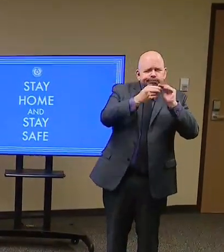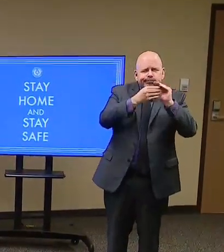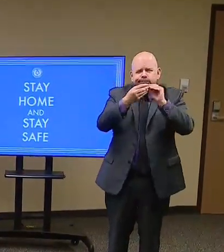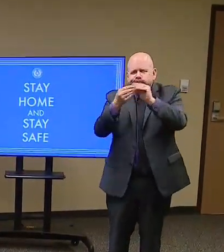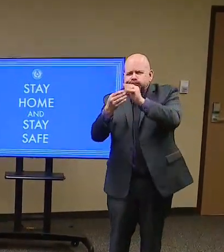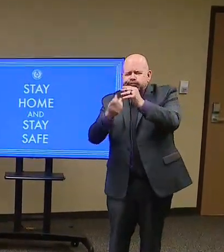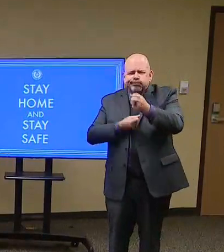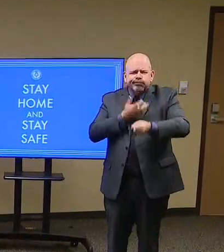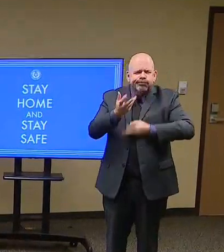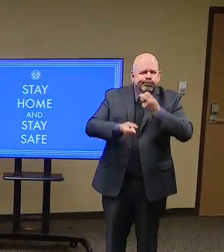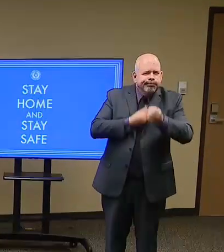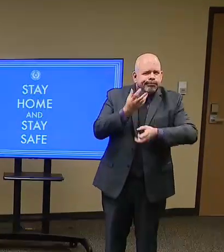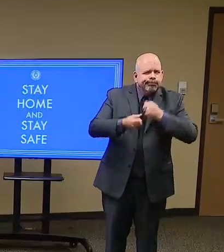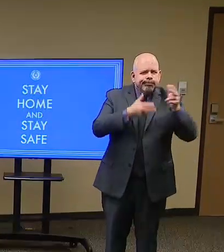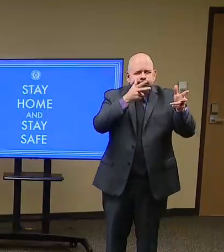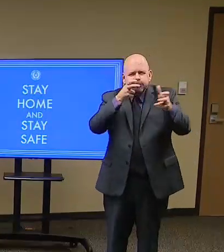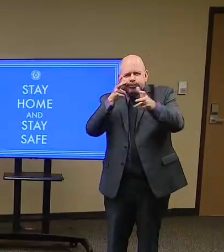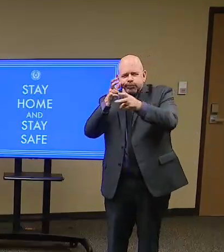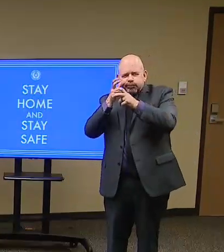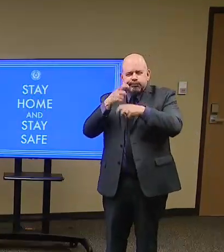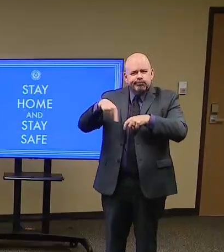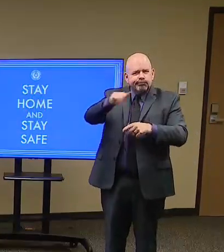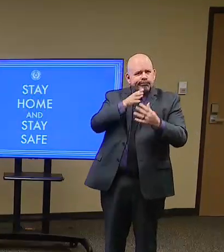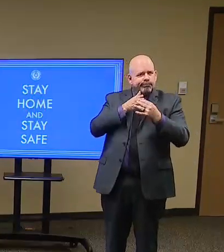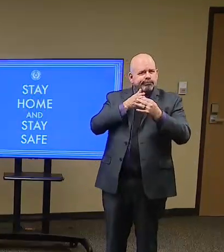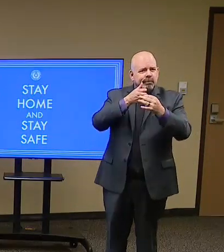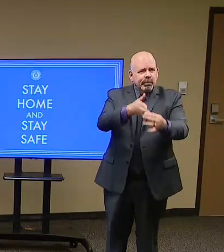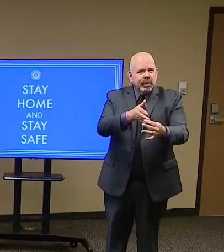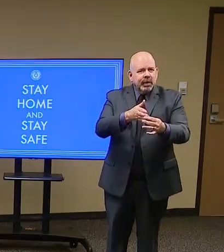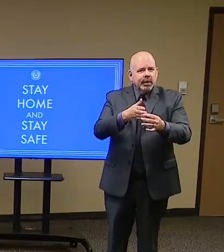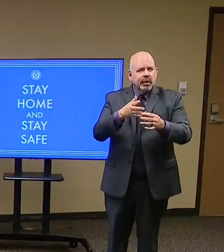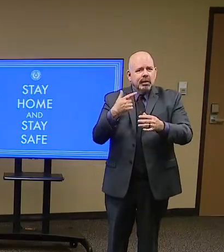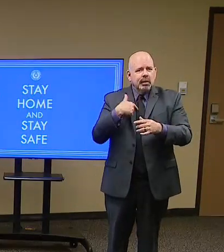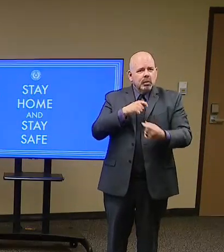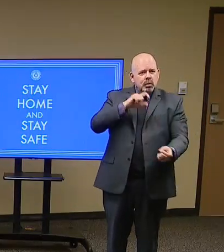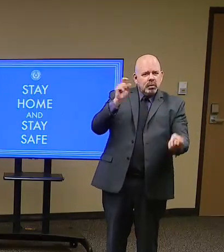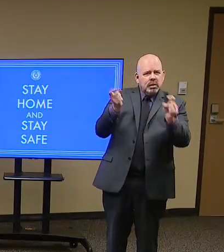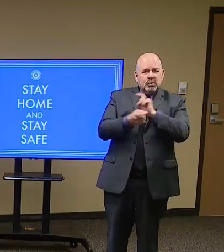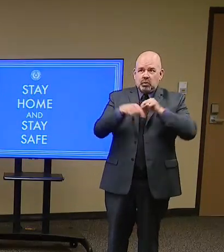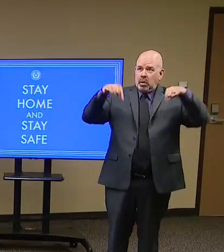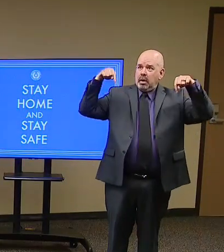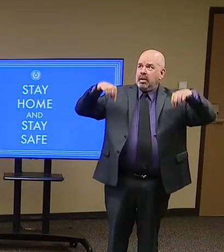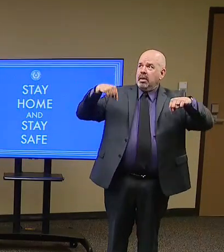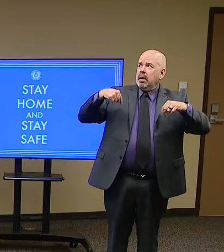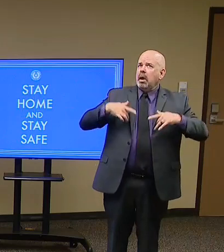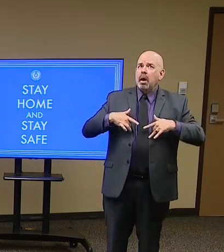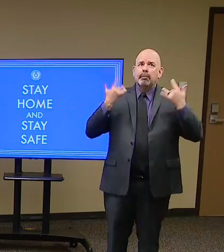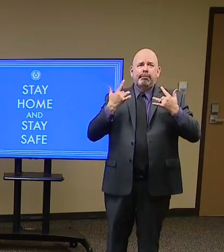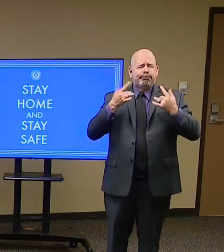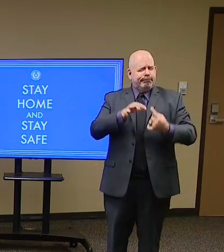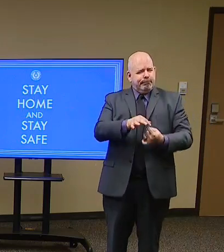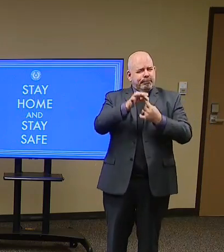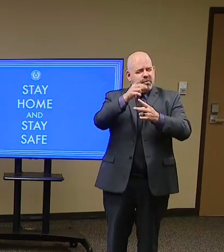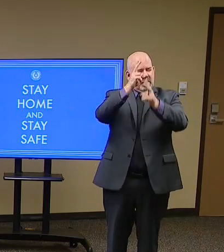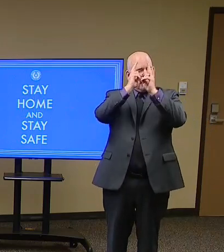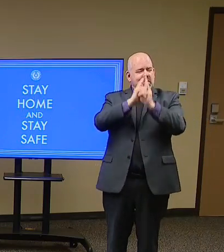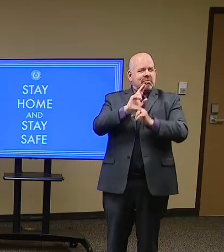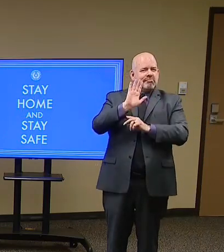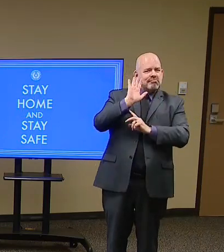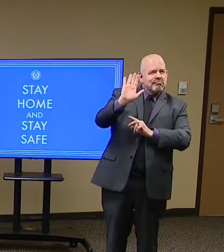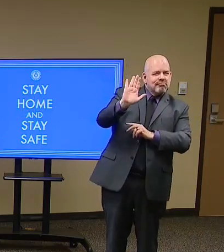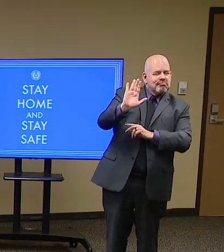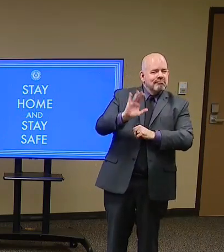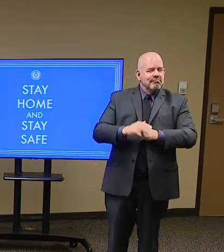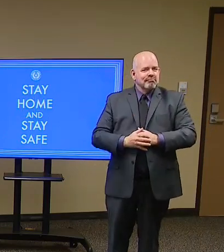own way. pledge to you that I will lead on that issue by listening, by working with others. And